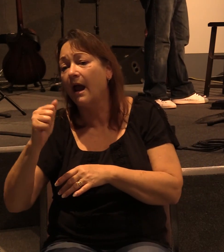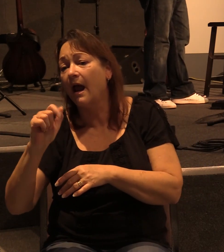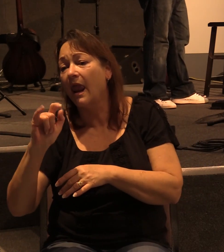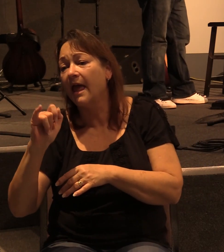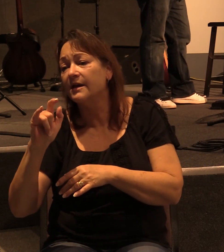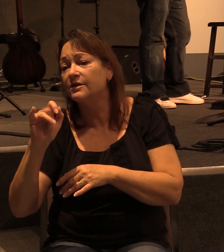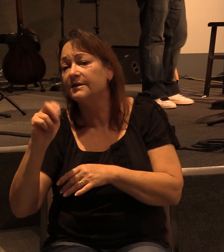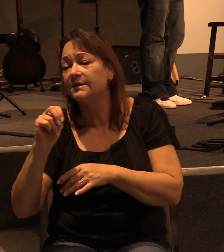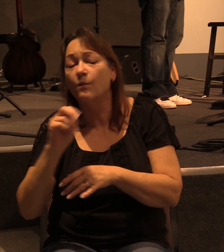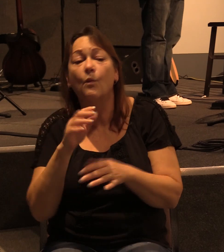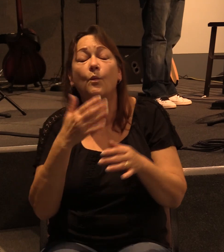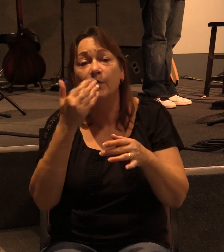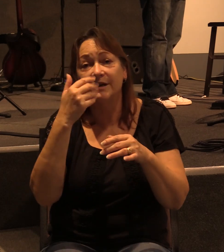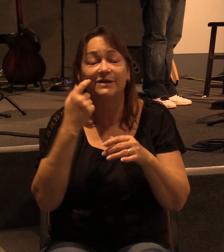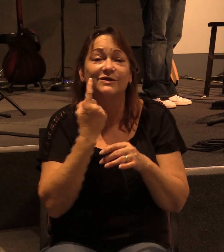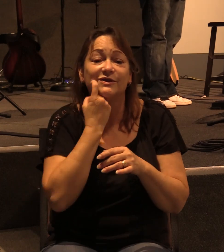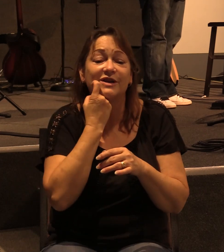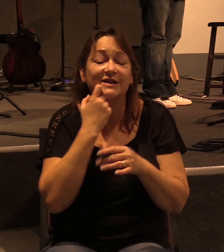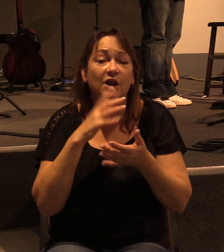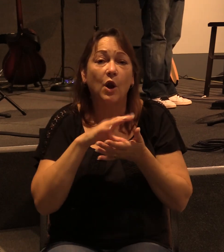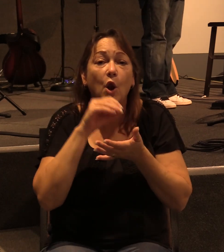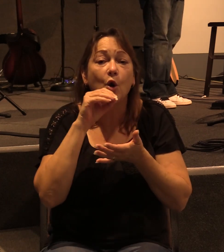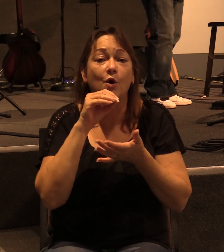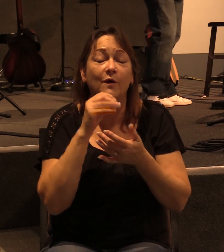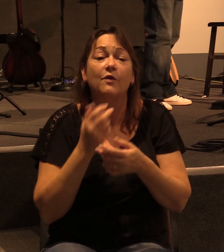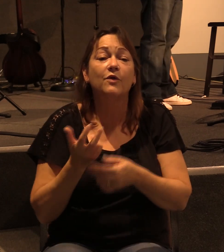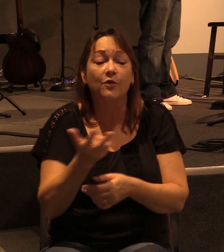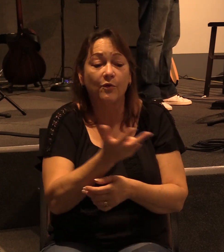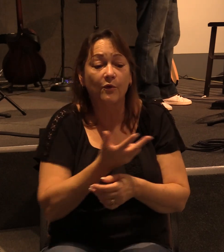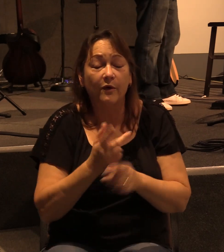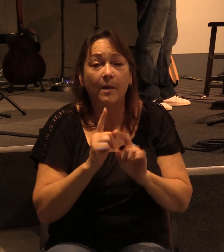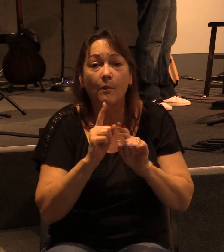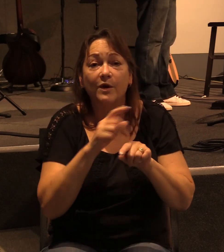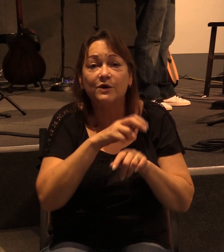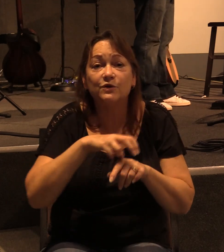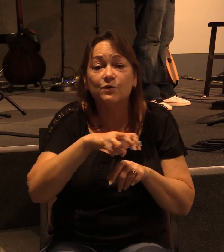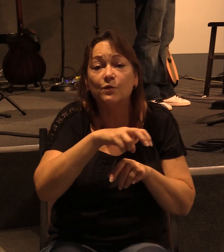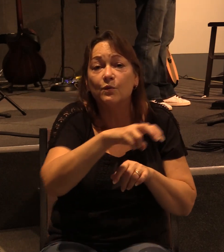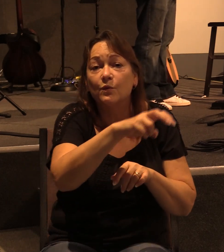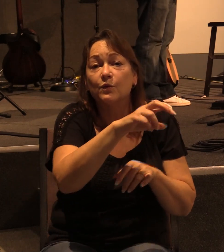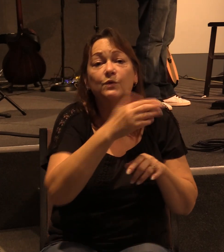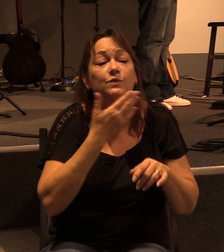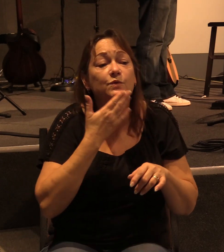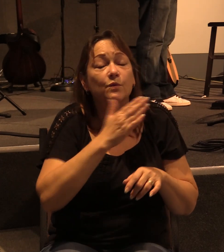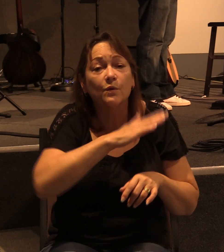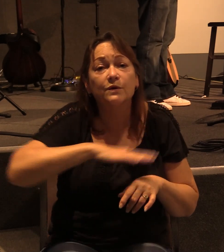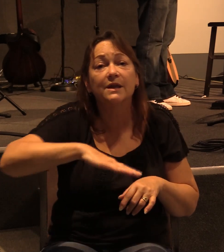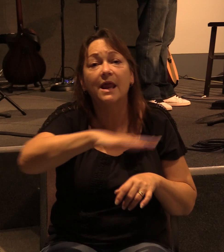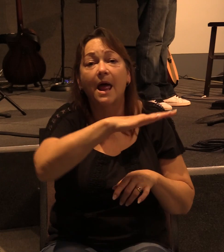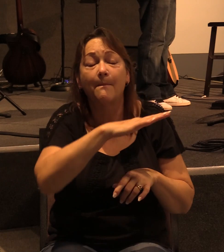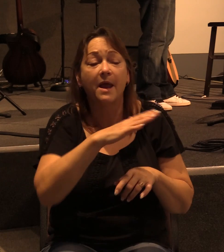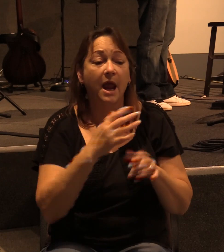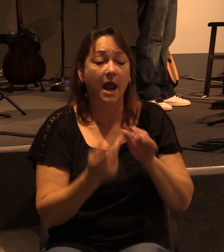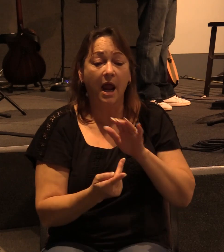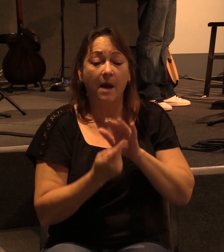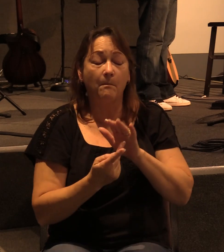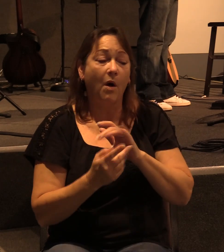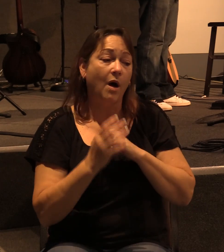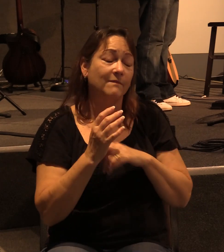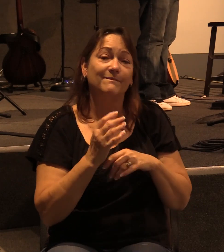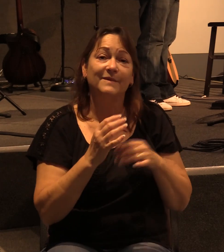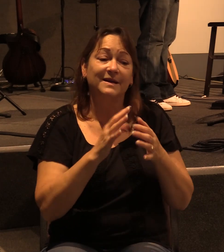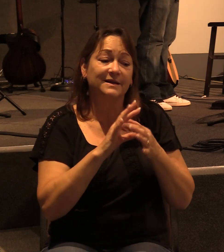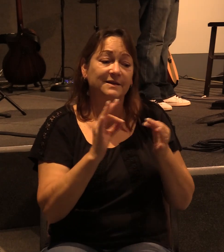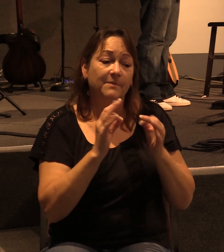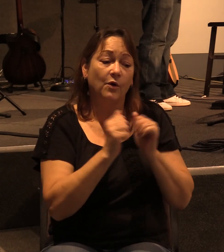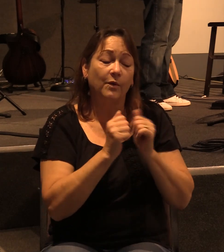learned Paul, Barnabas, and Titus went to Jerusalem. And Paul there spoke with the leaders of the church. So, let me read now